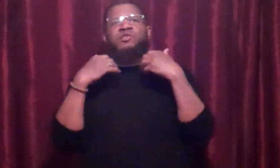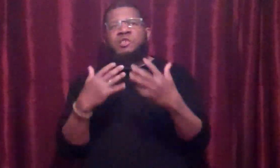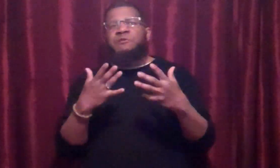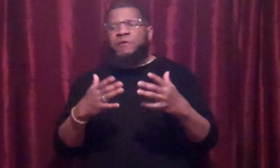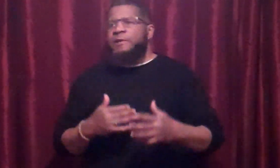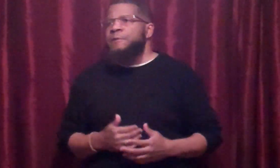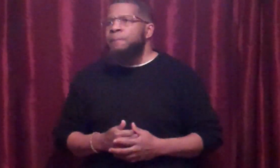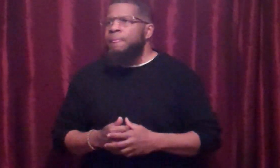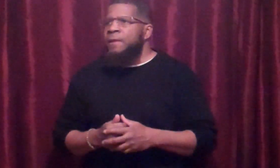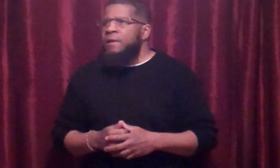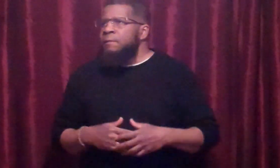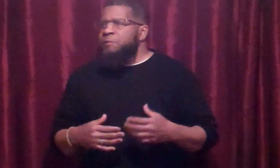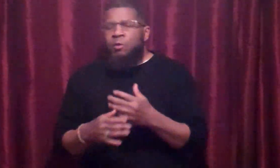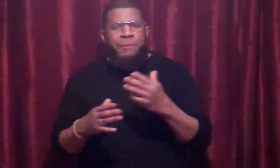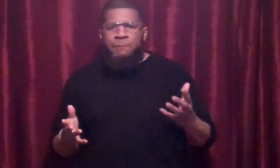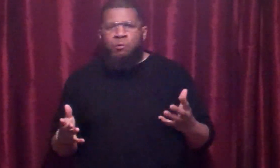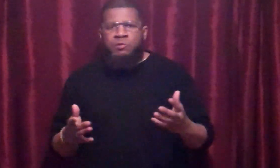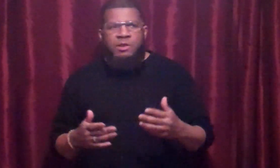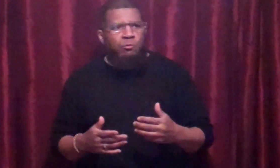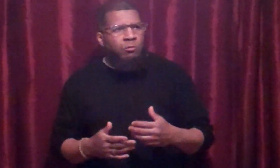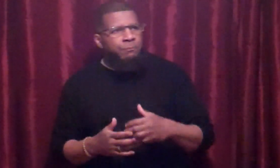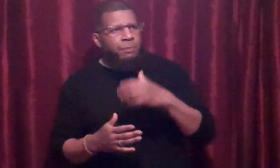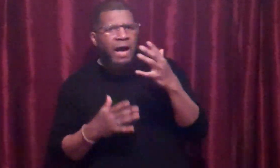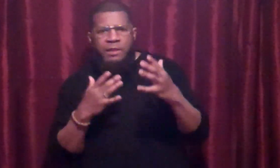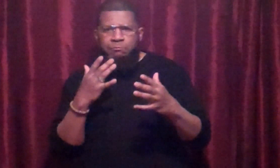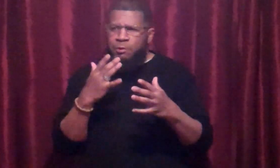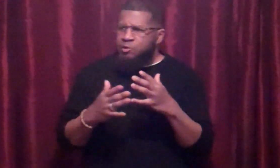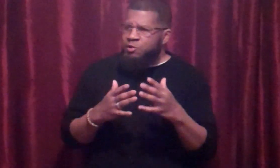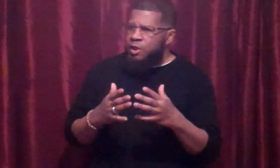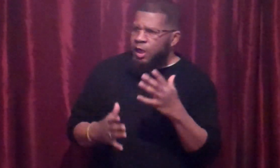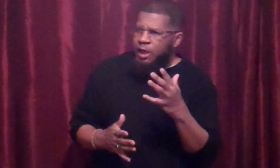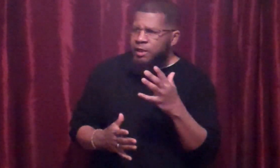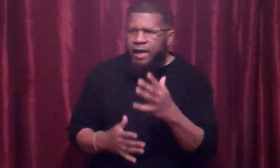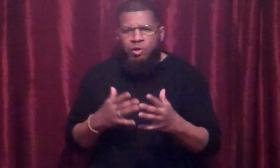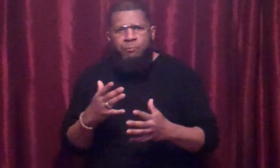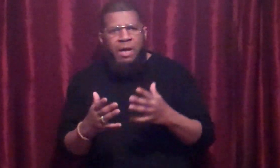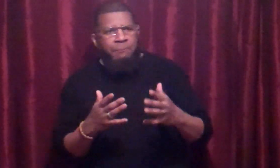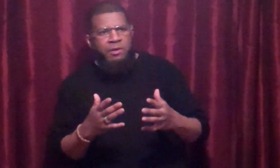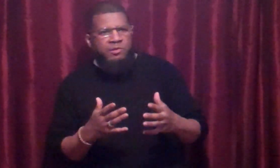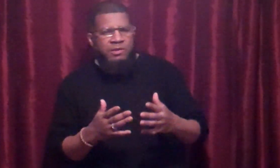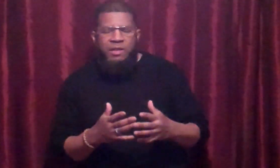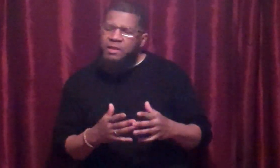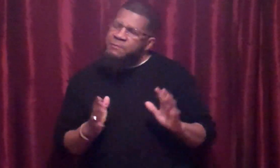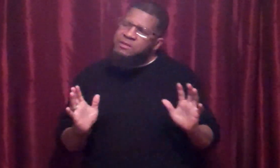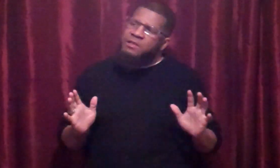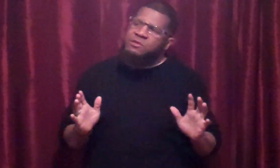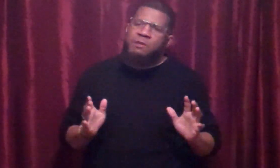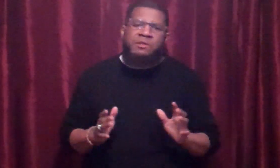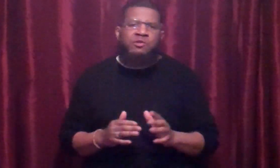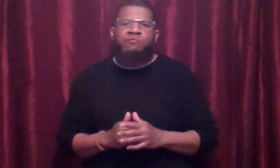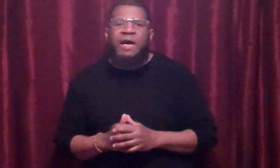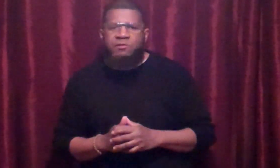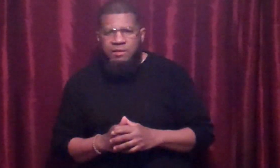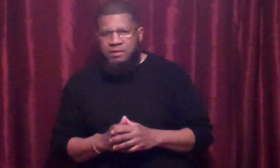defense. There are people who say, well, blocking punches to the head, and how do you block punches to the head? Let me tell you something. It's 2018.